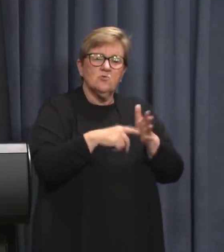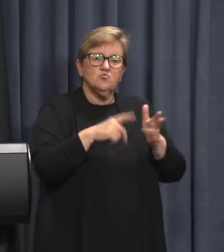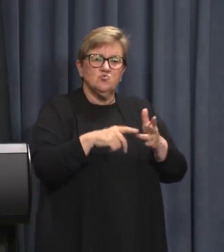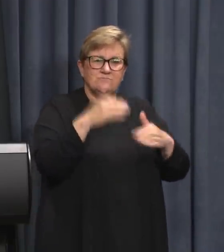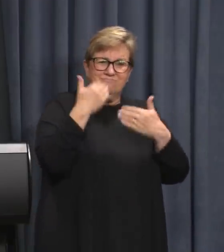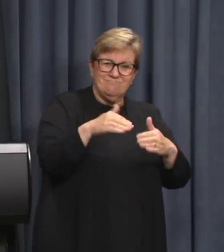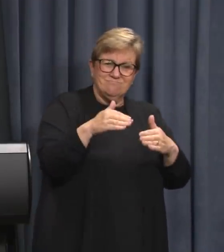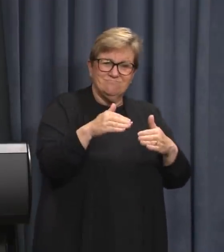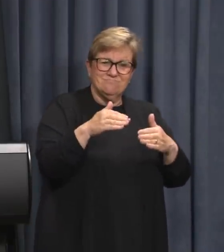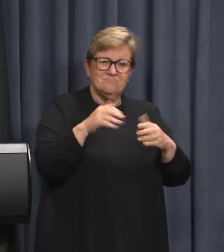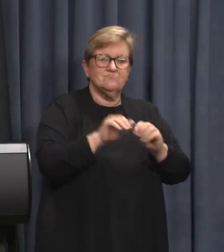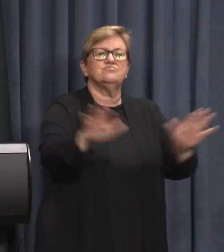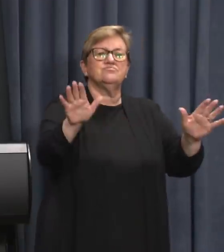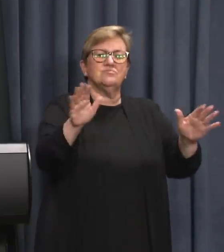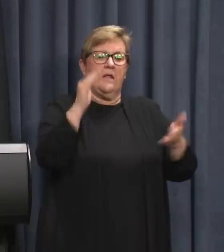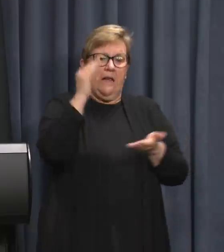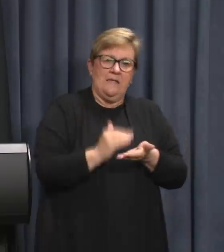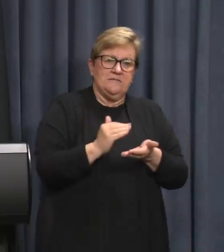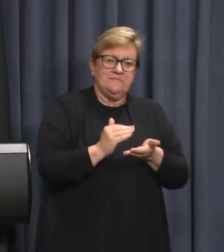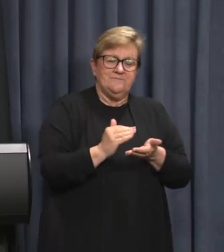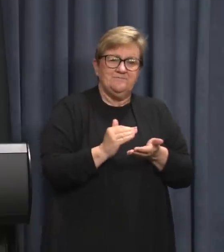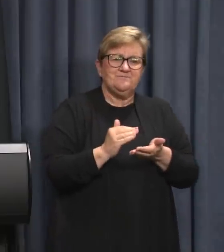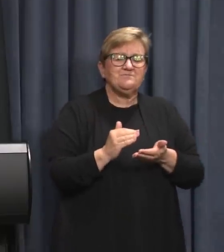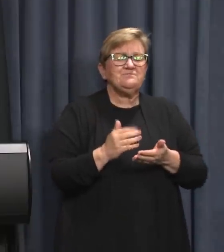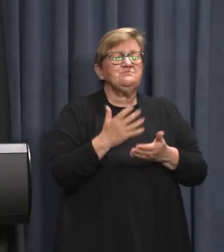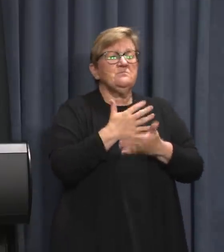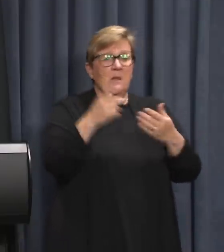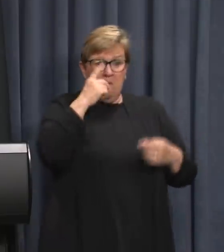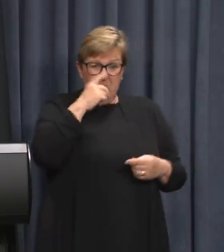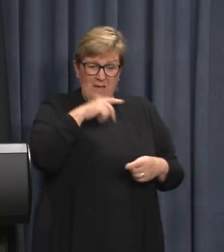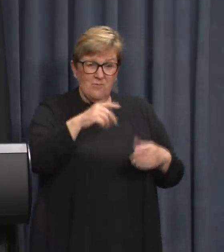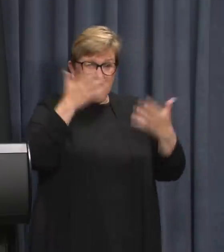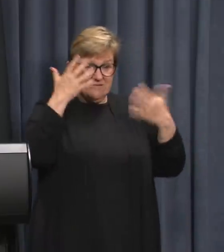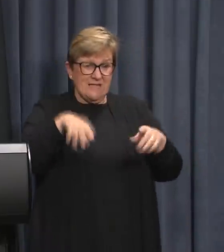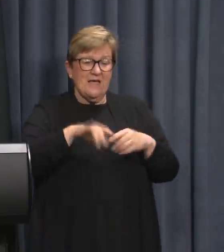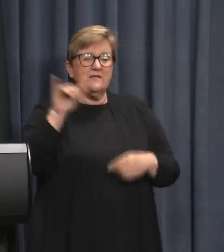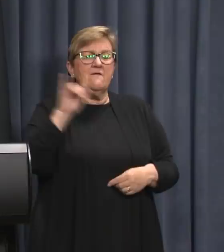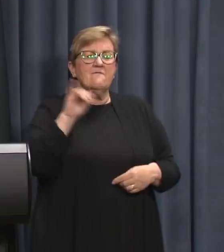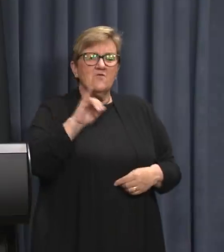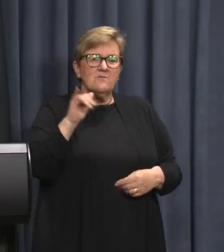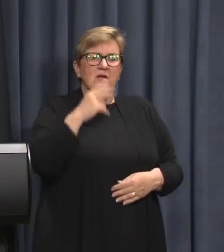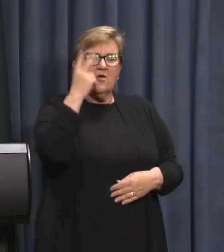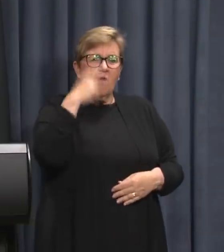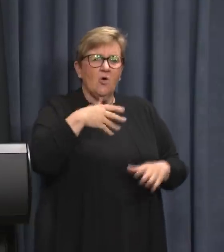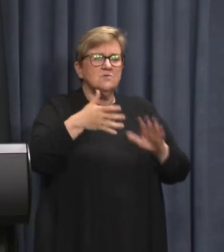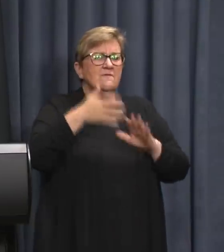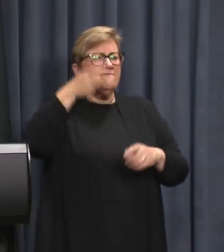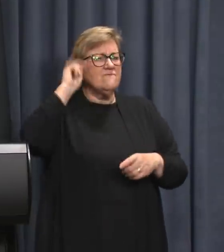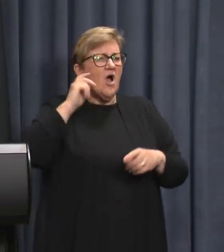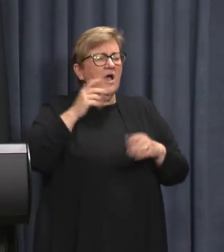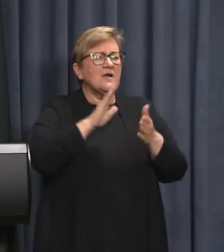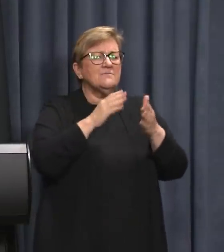spread as much as possible. A high number of patrons have been staying at the Fremantle old fire station